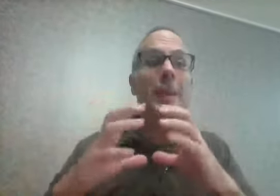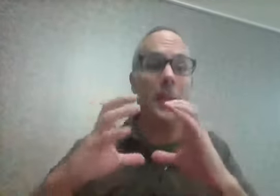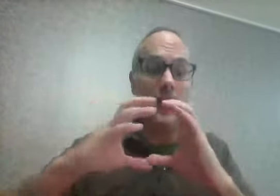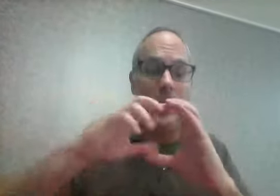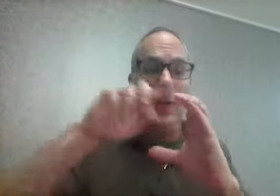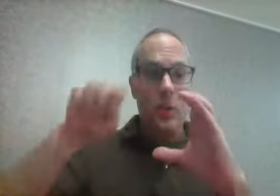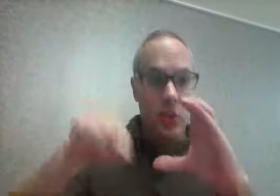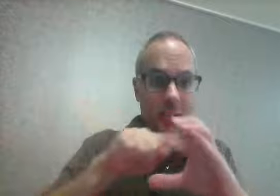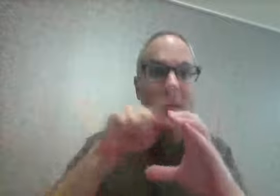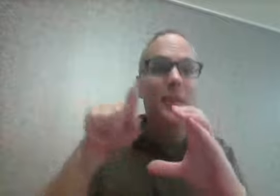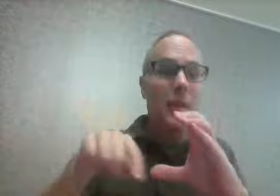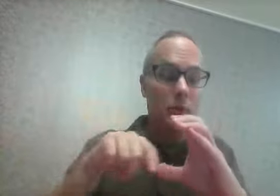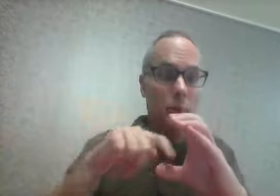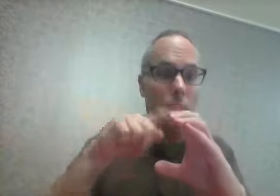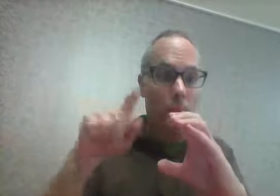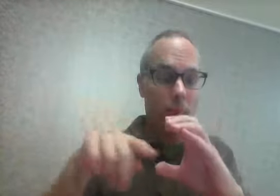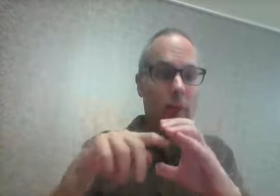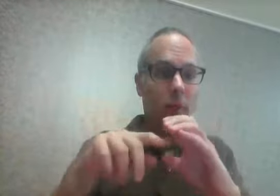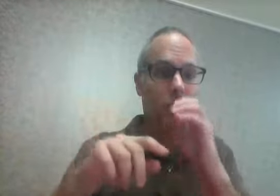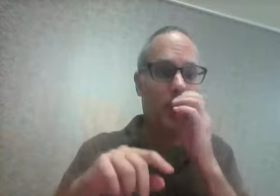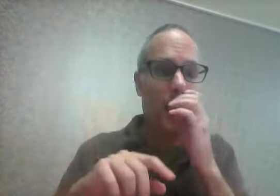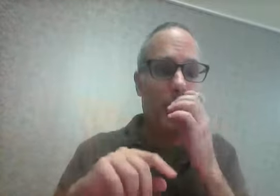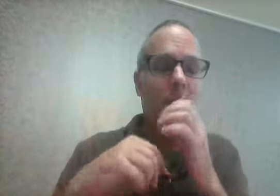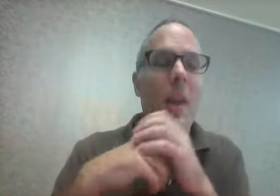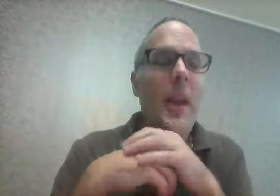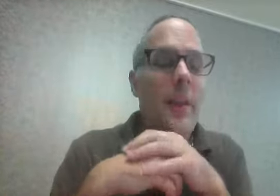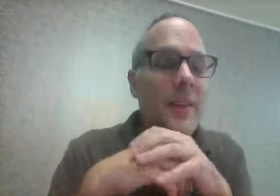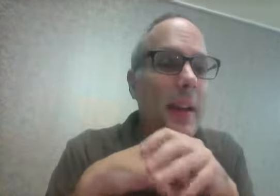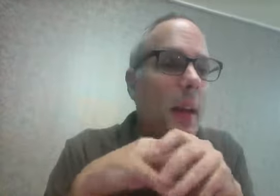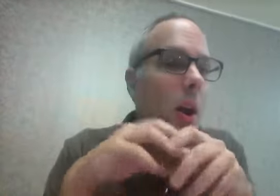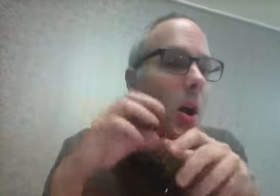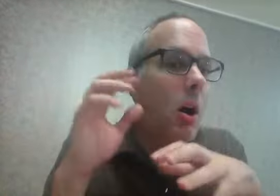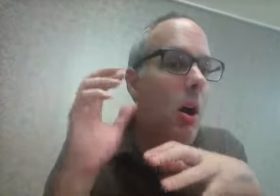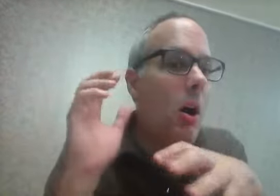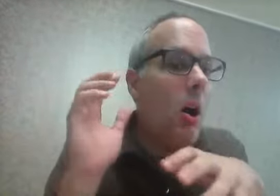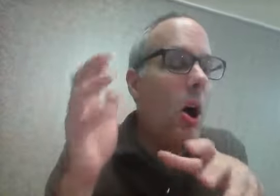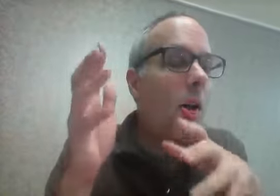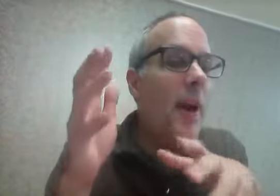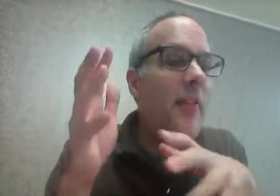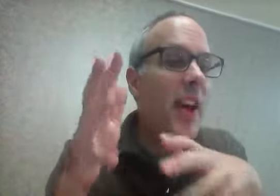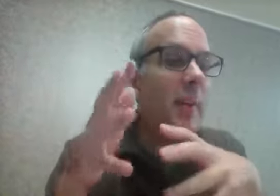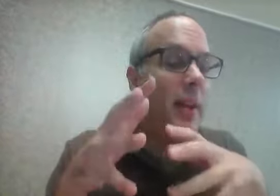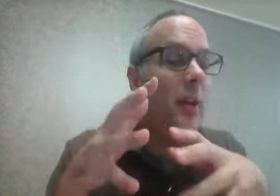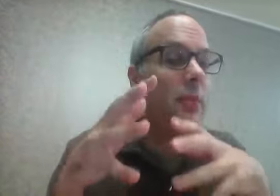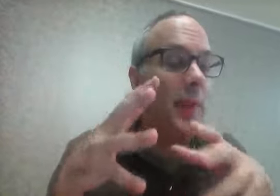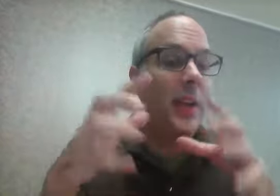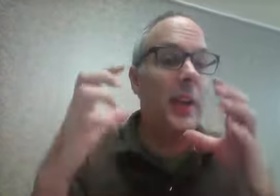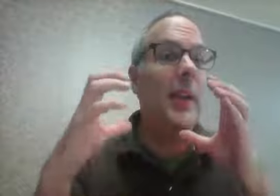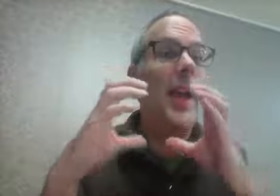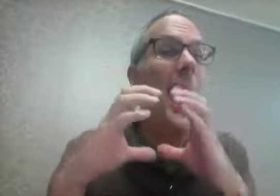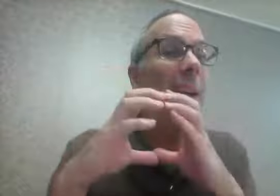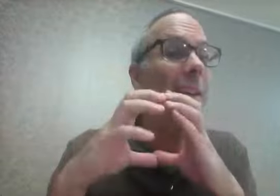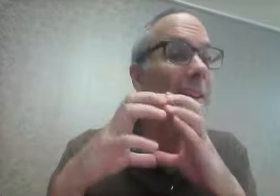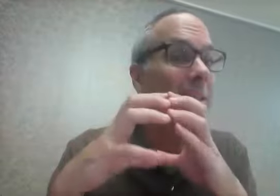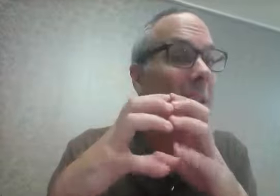Italy. She's in the group in the group. OK, if I said all my family comes from Italy, I accept